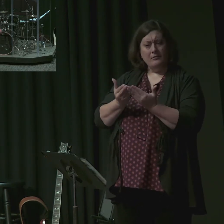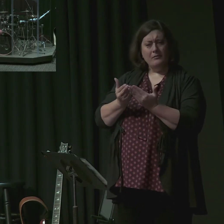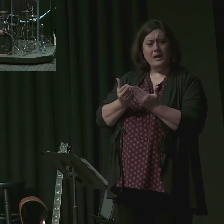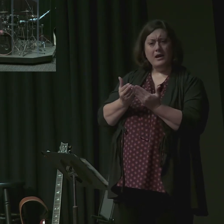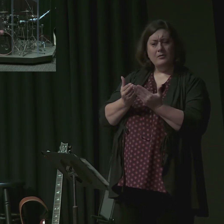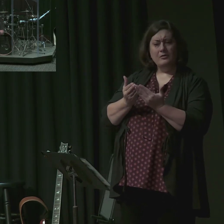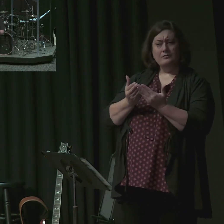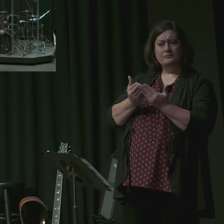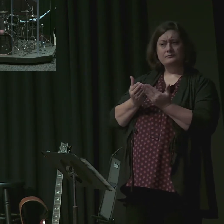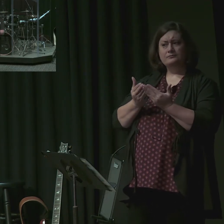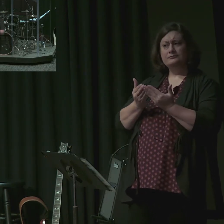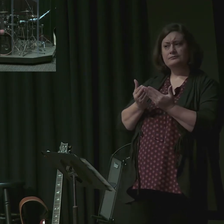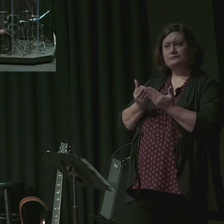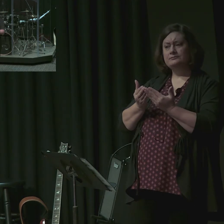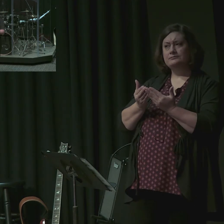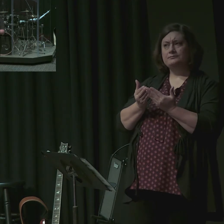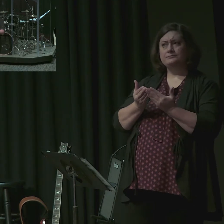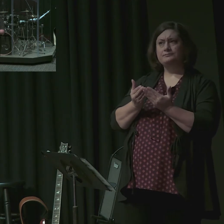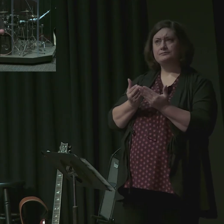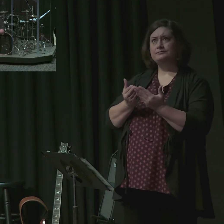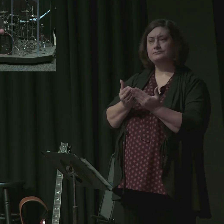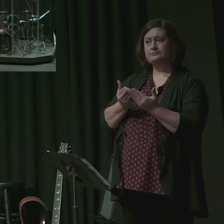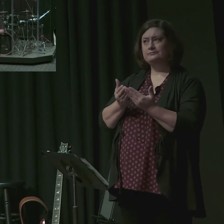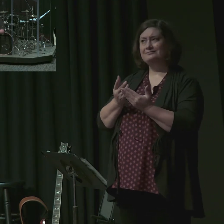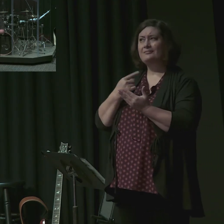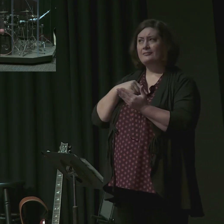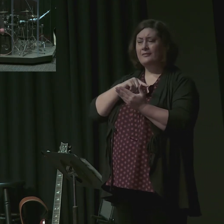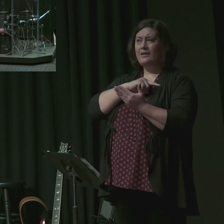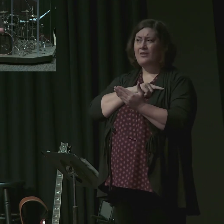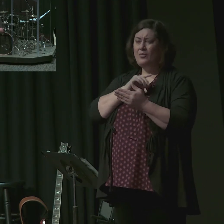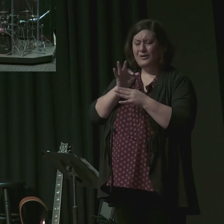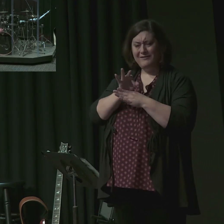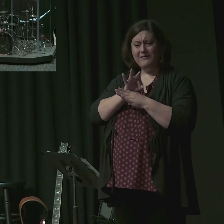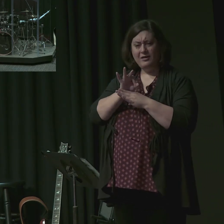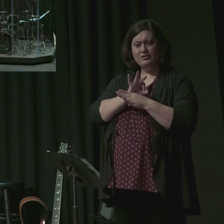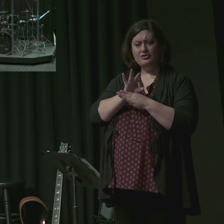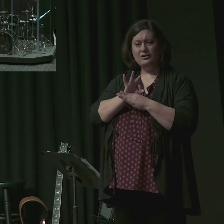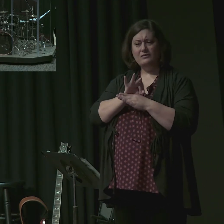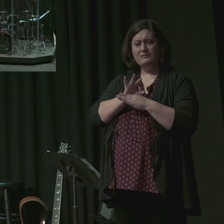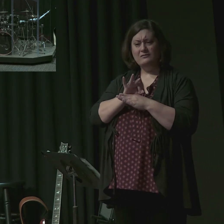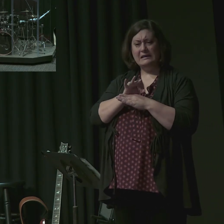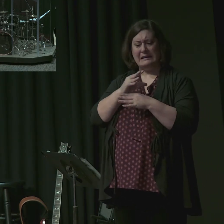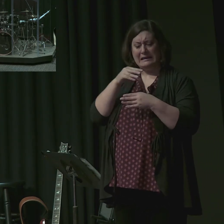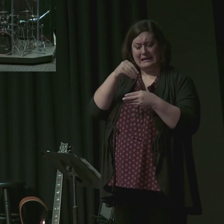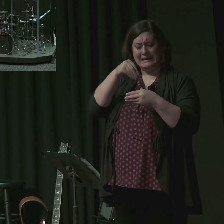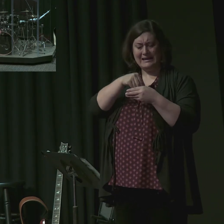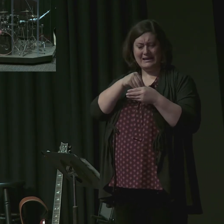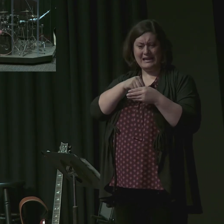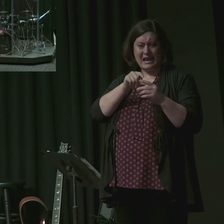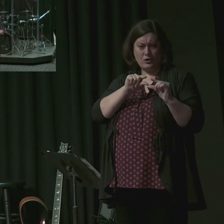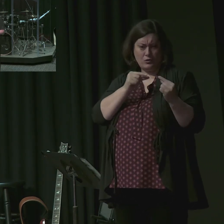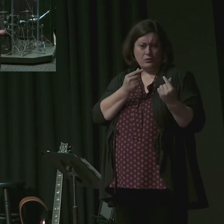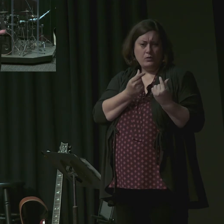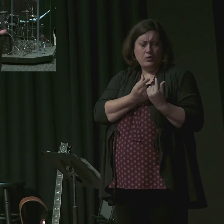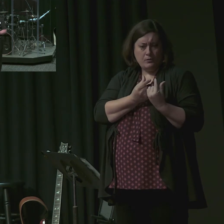yes, now you're going to function as one among a body of elders whose corporate understanding of doctrine holds you accountable.